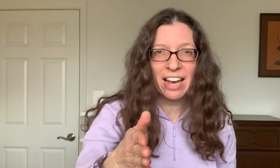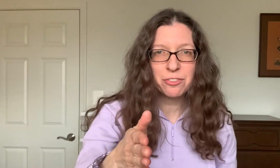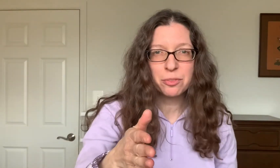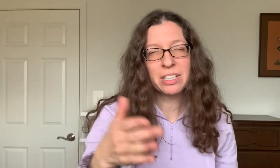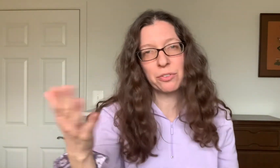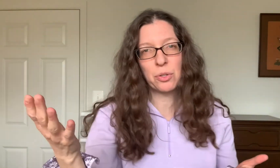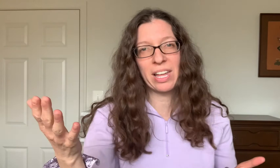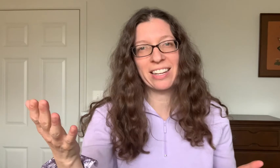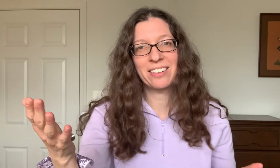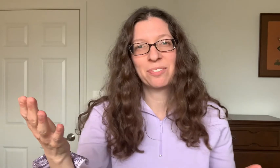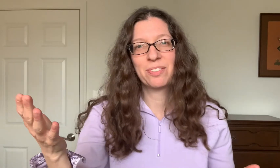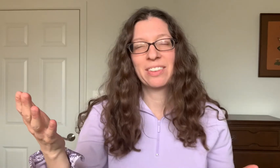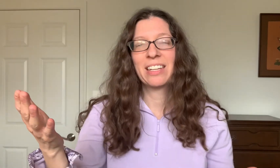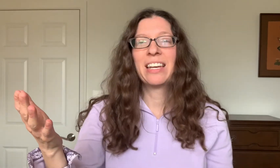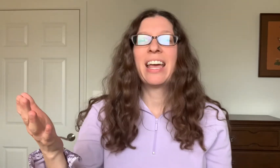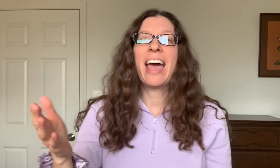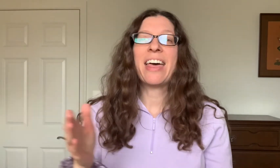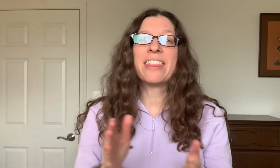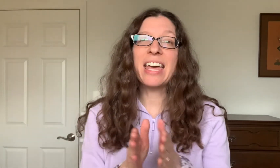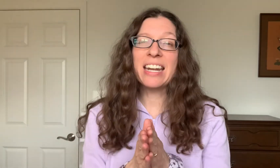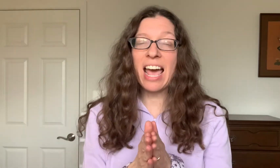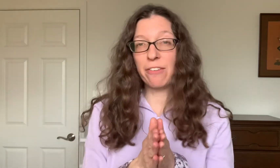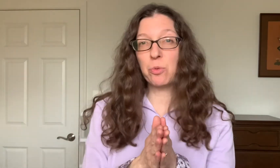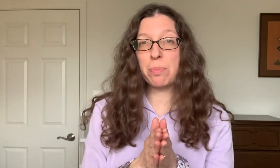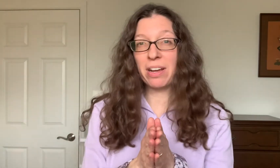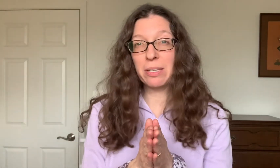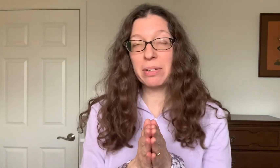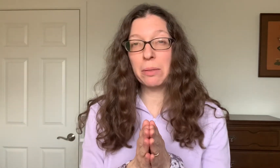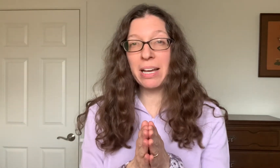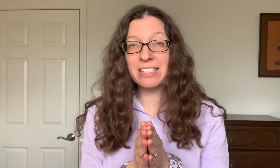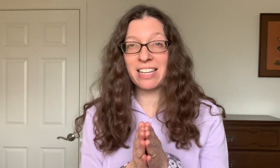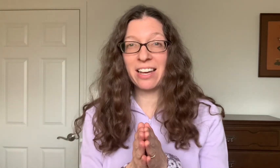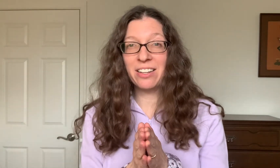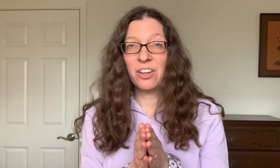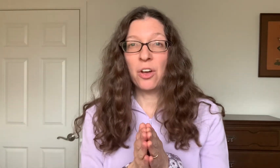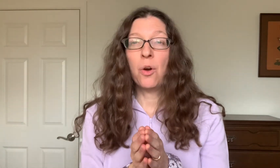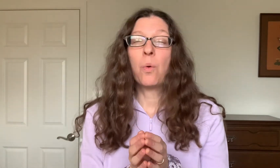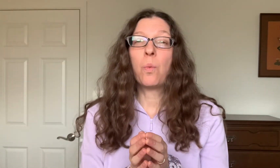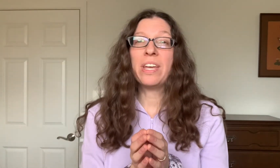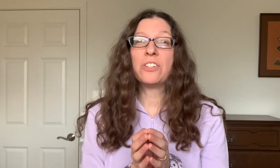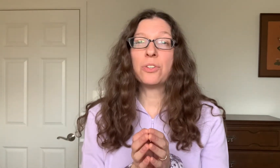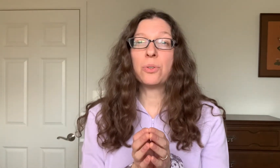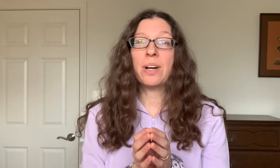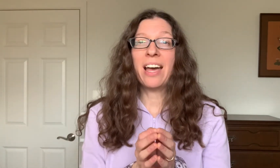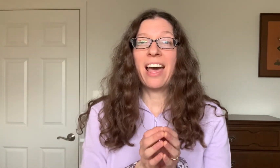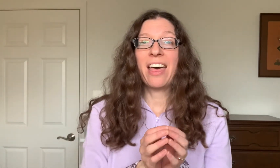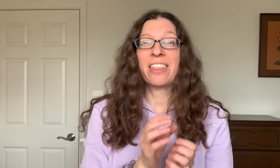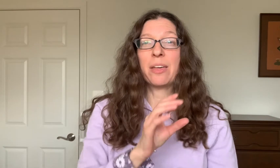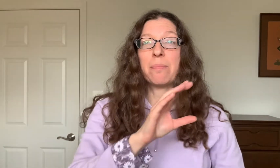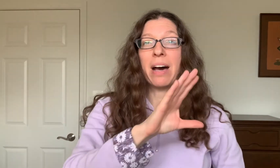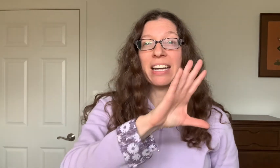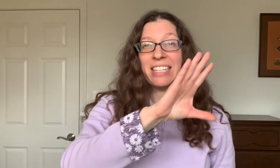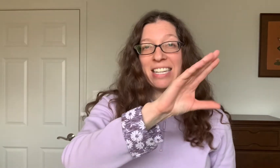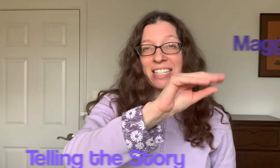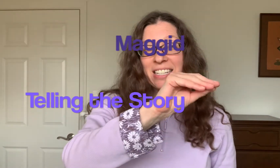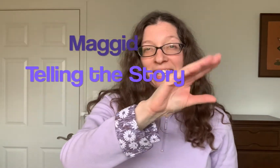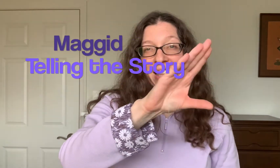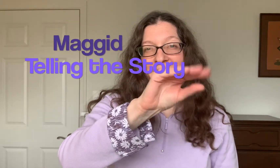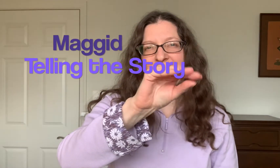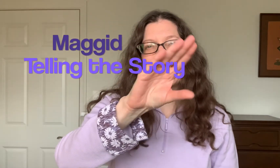half, whatever you like. And then after we break the middle matzah, we do the Magid. That's